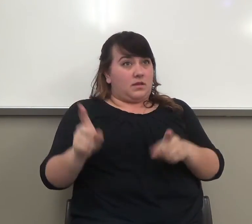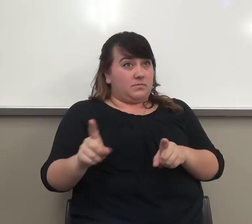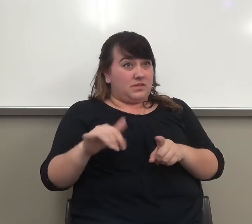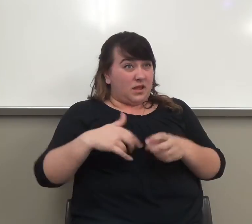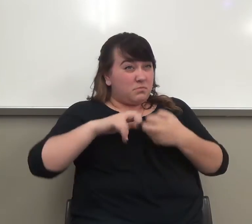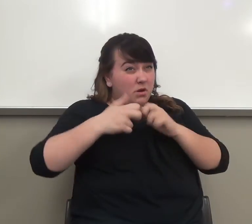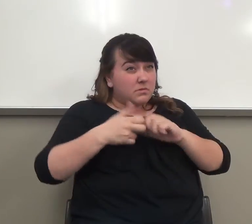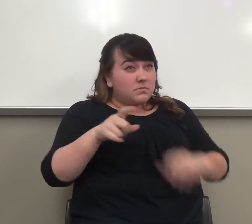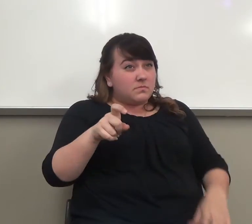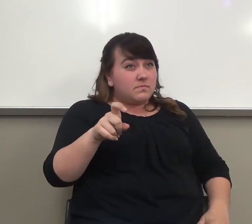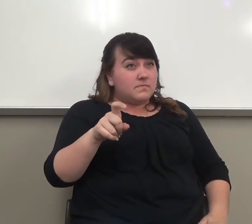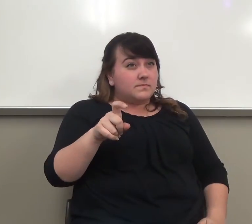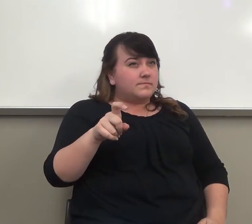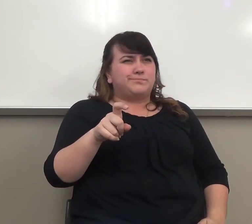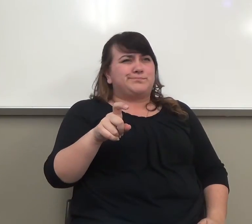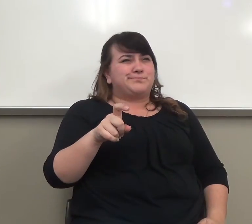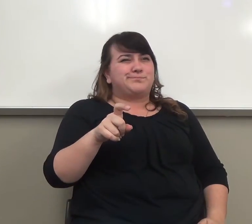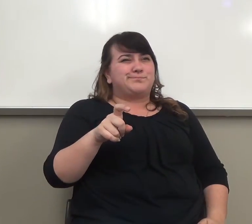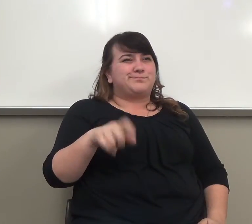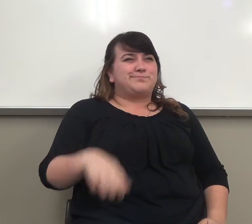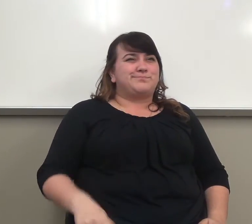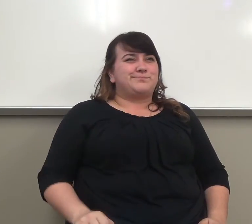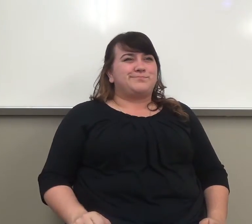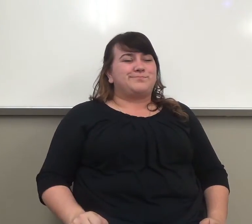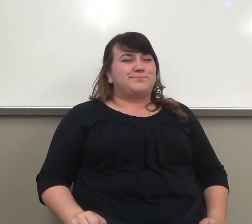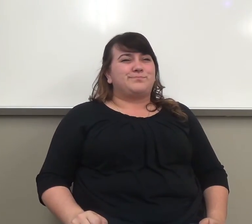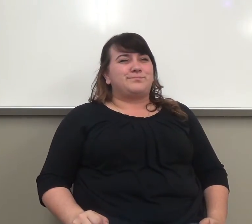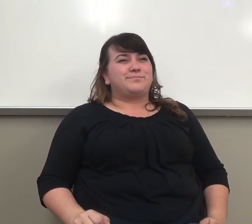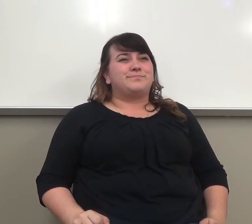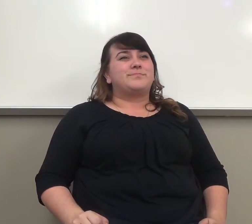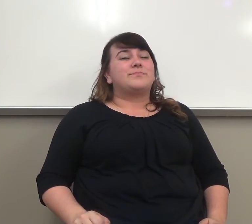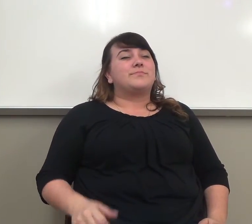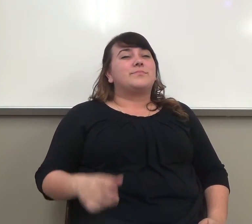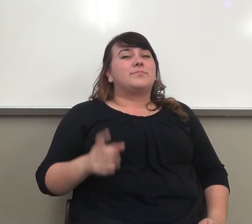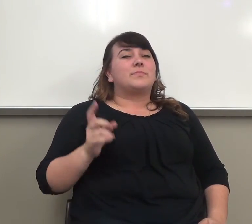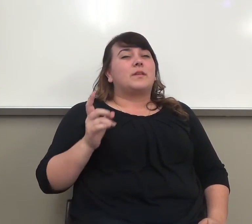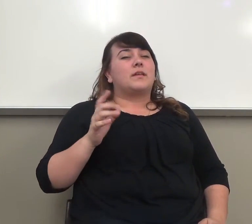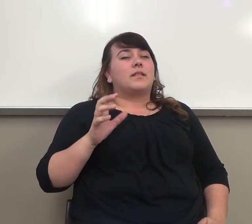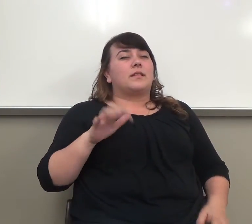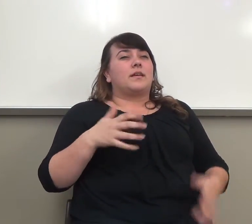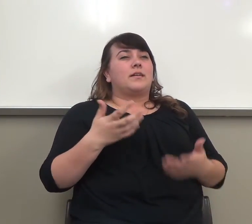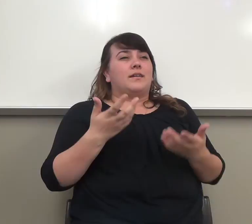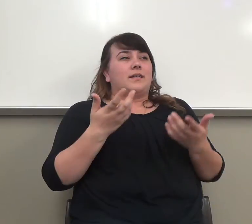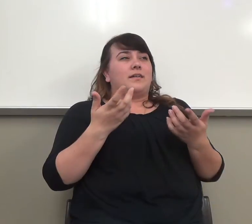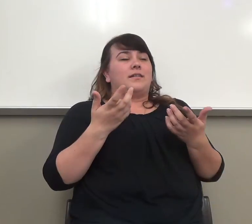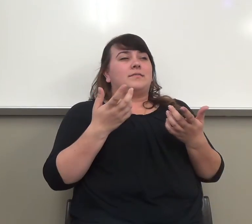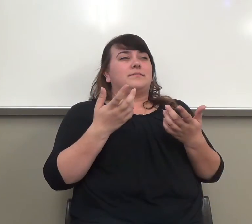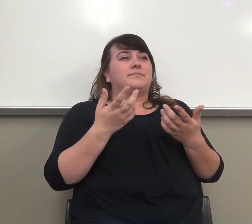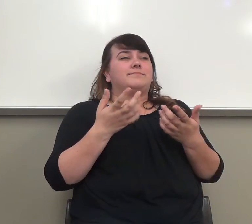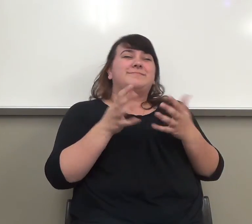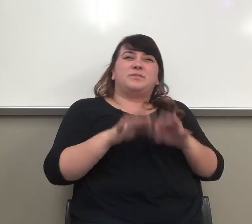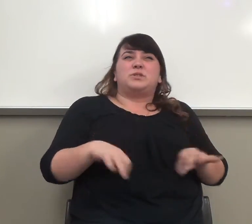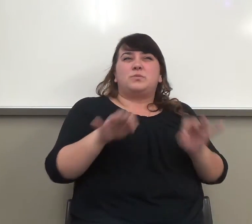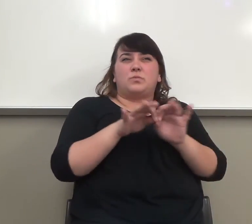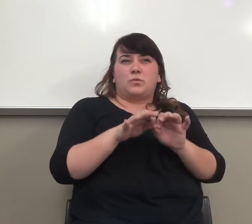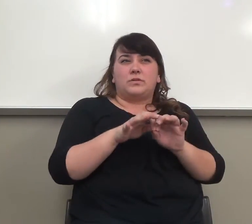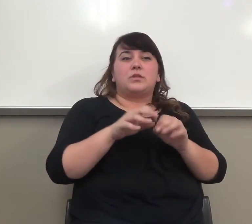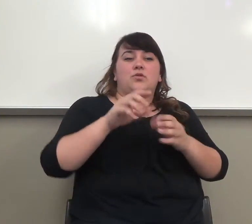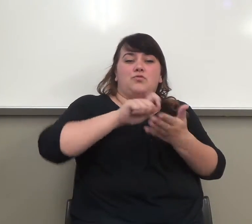Okay. This is, this is one of the things that this class is very important, is the writing process.